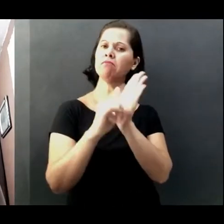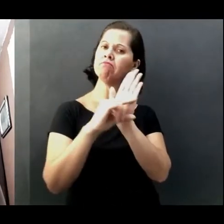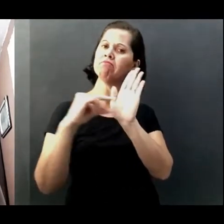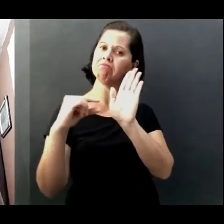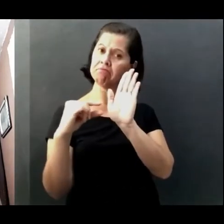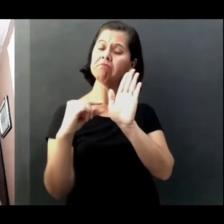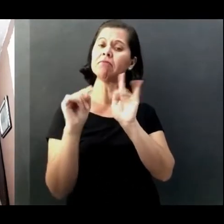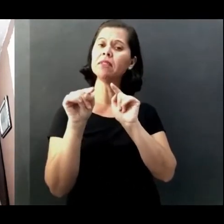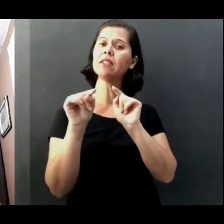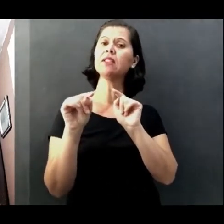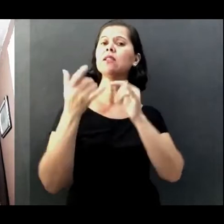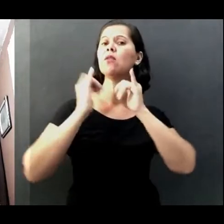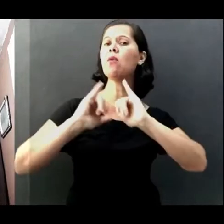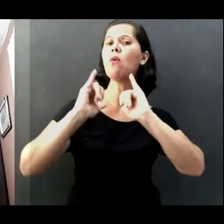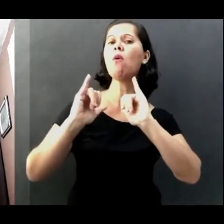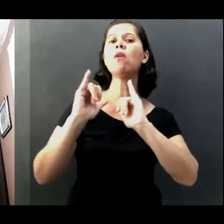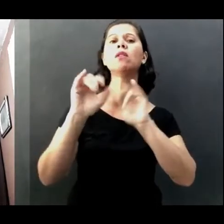so it is very interesting.